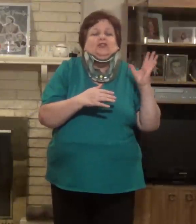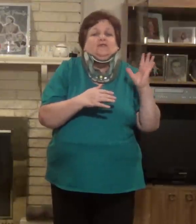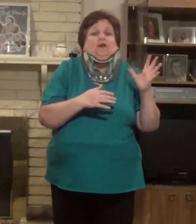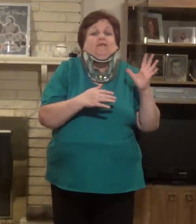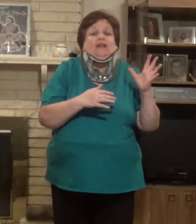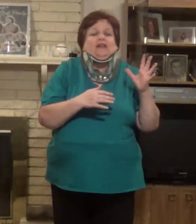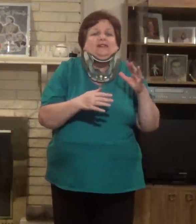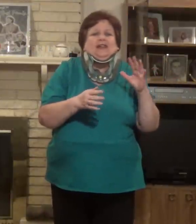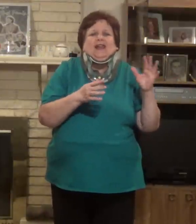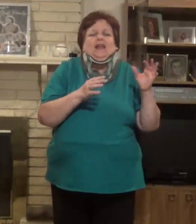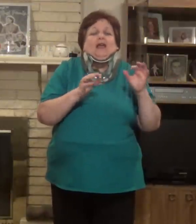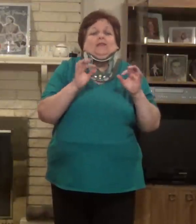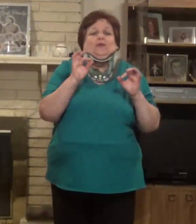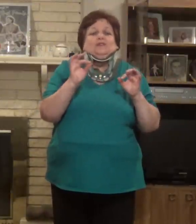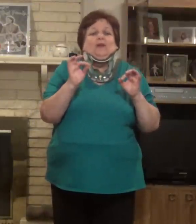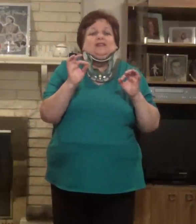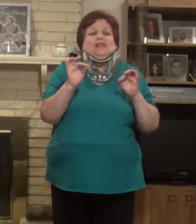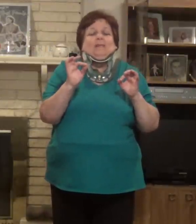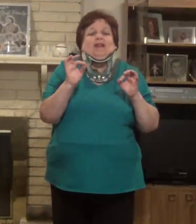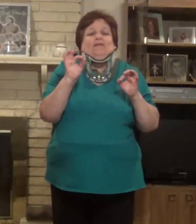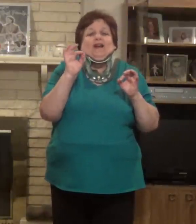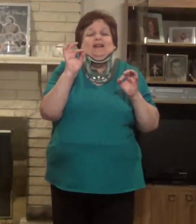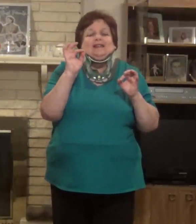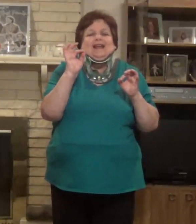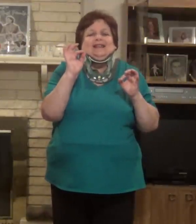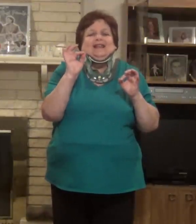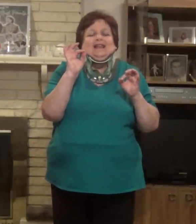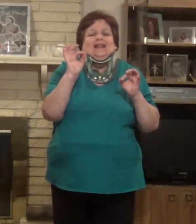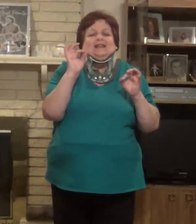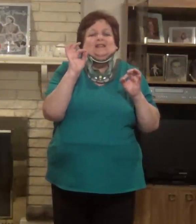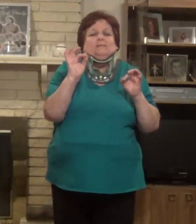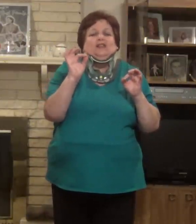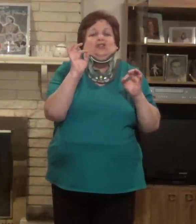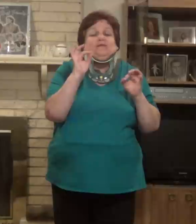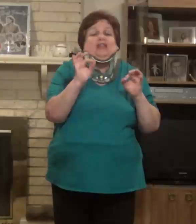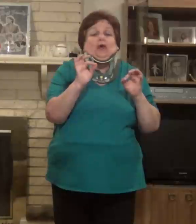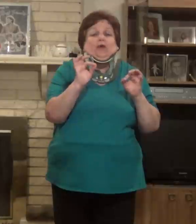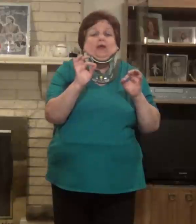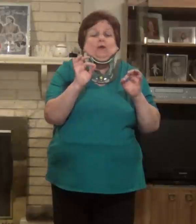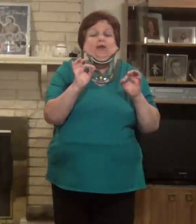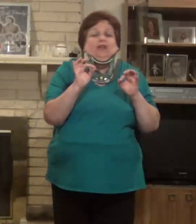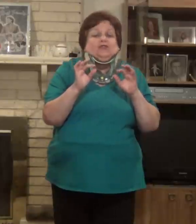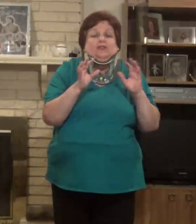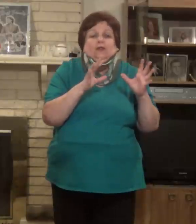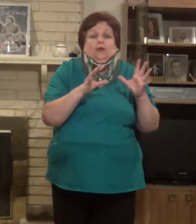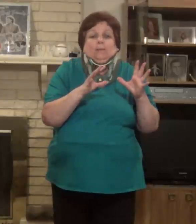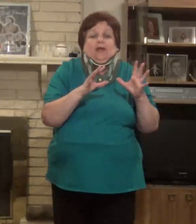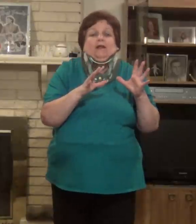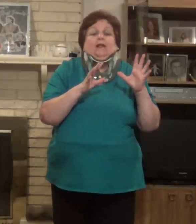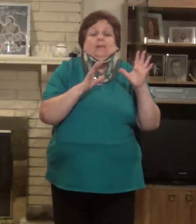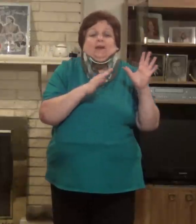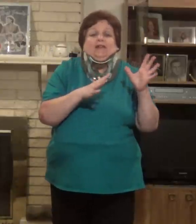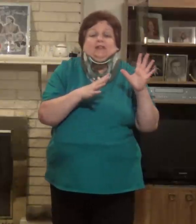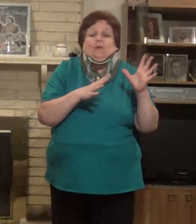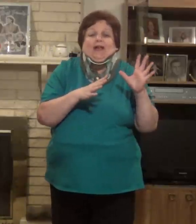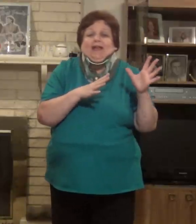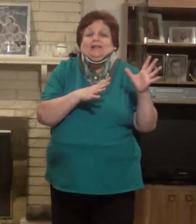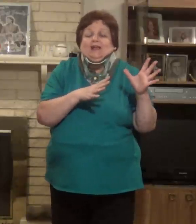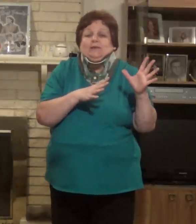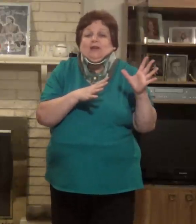just felt fantastic. And the reason why I say modified is I did eat a smidge of dairy. Okay. Just a little bit, but that's why I can't say I was